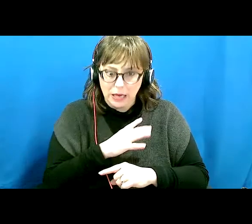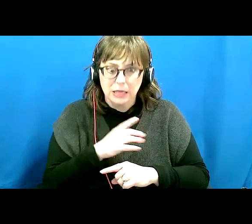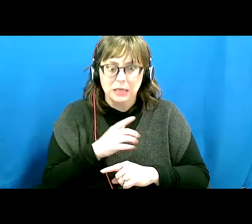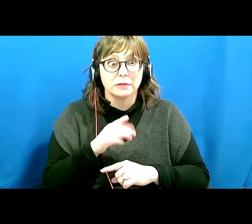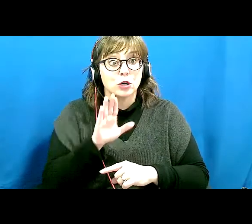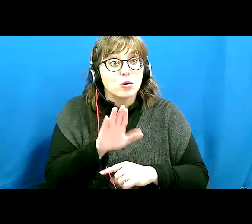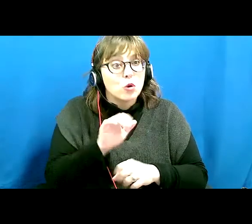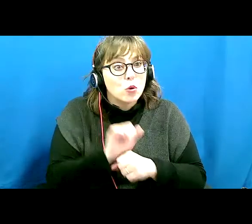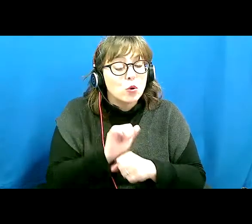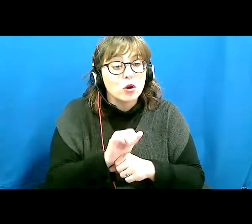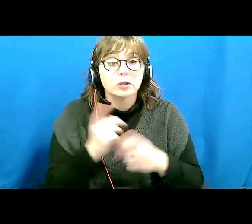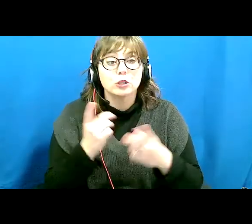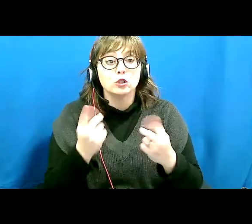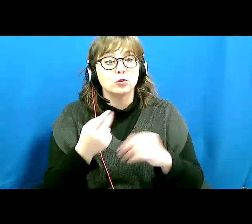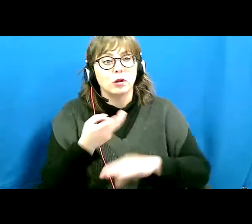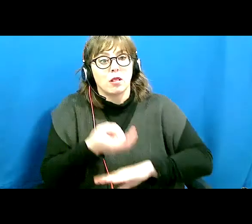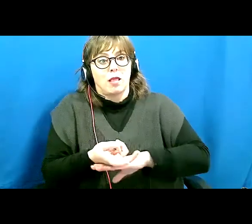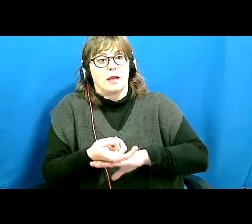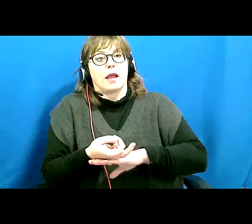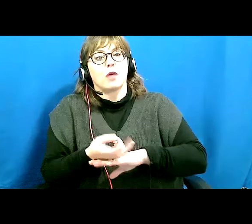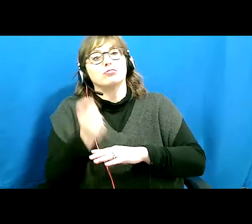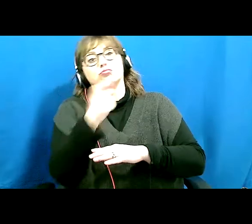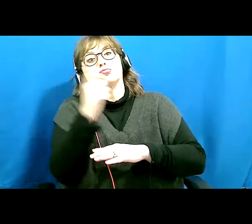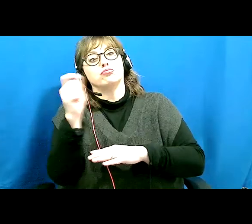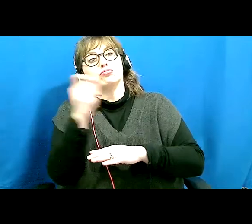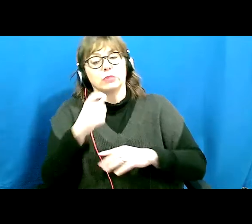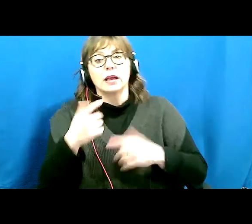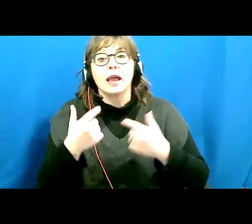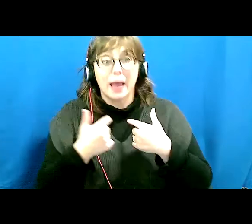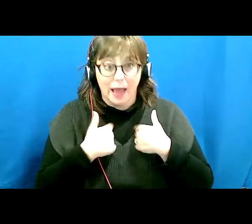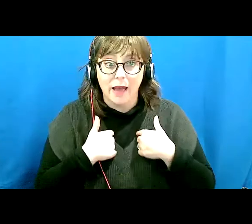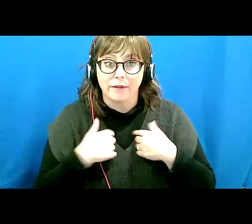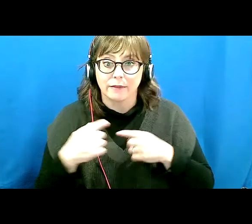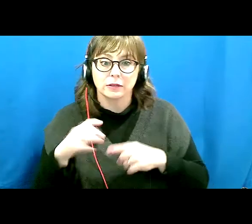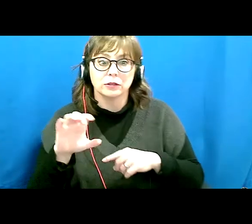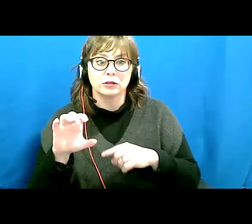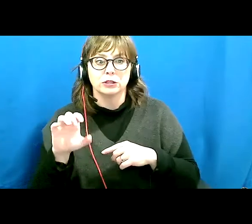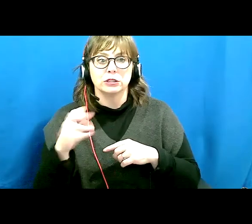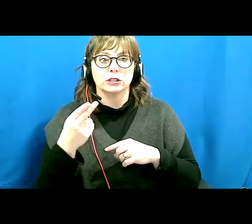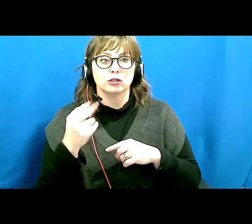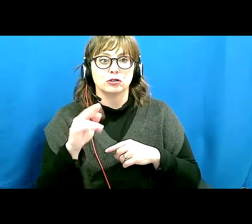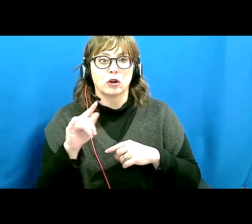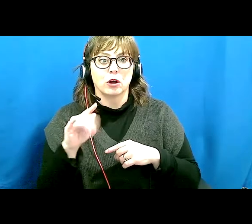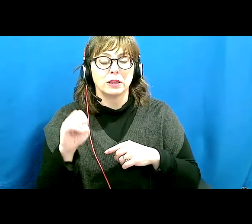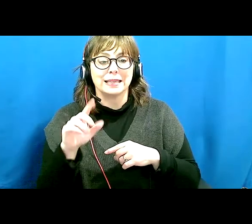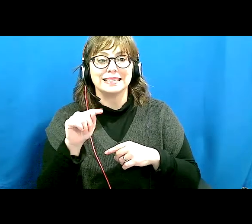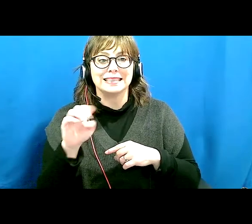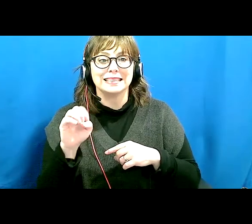her work lying down. And there is a portrait of Frida Kahlo by Charlene de Toit in the book.